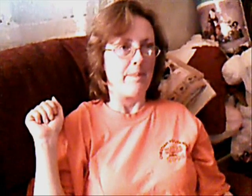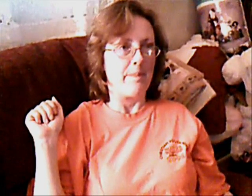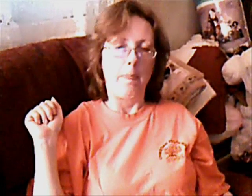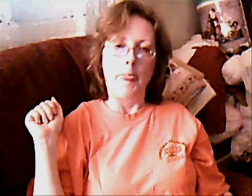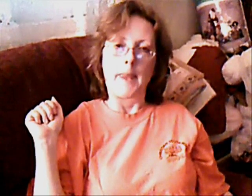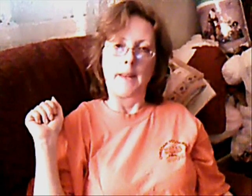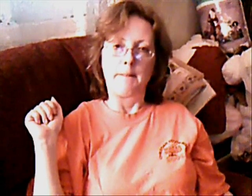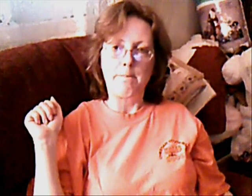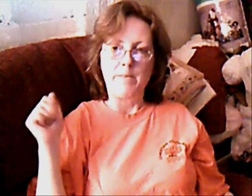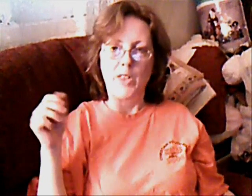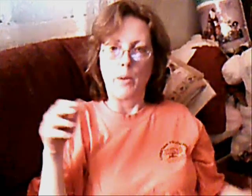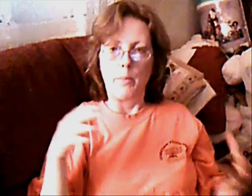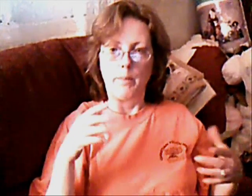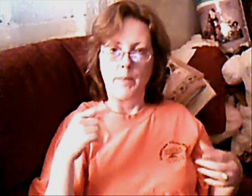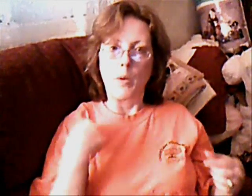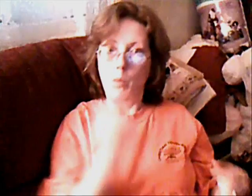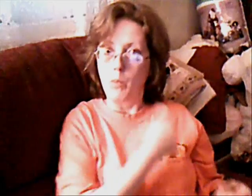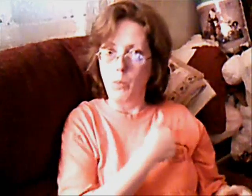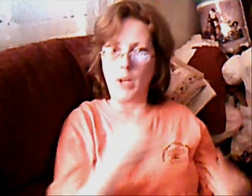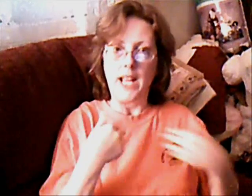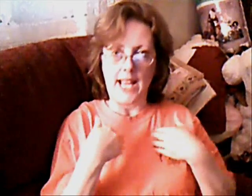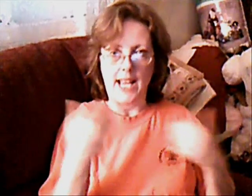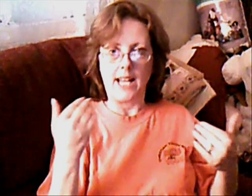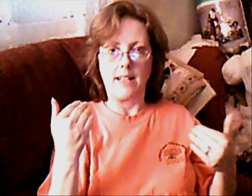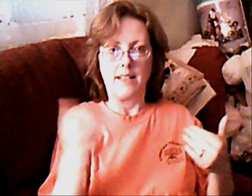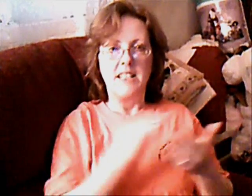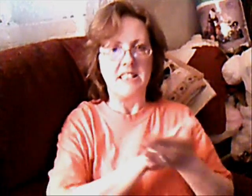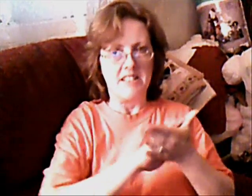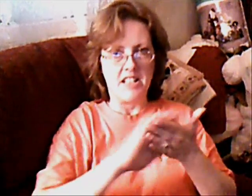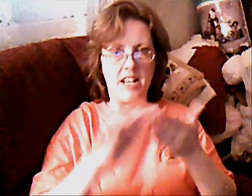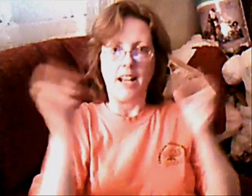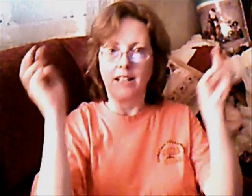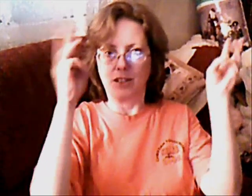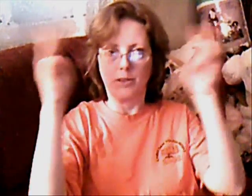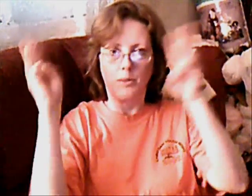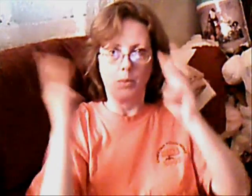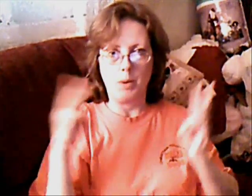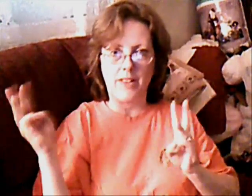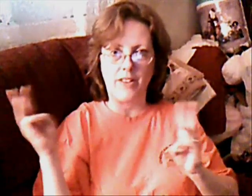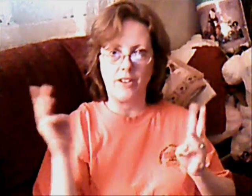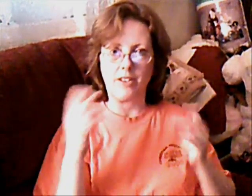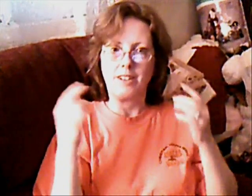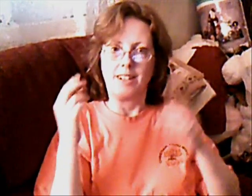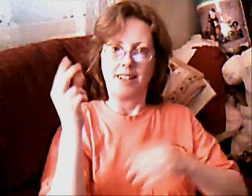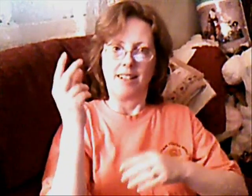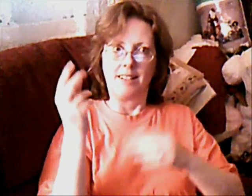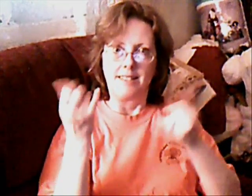the universe displays.